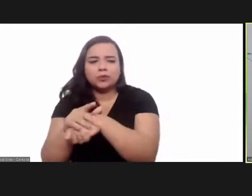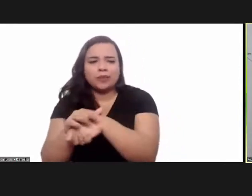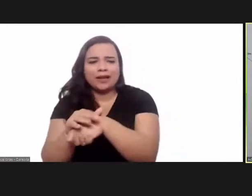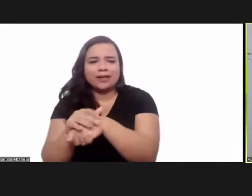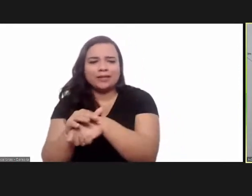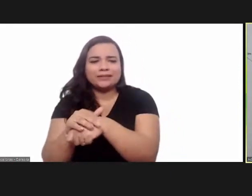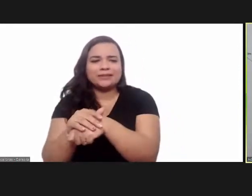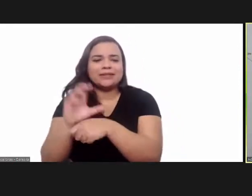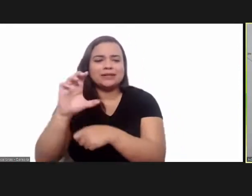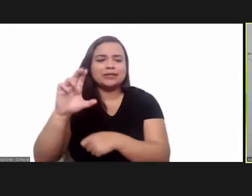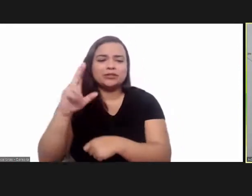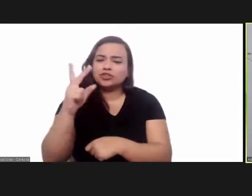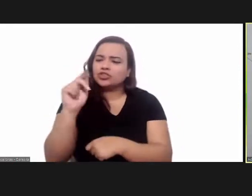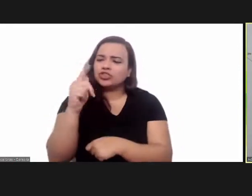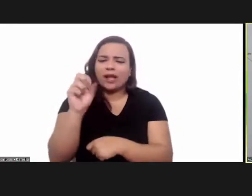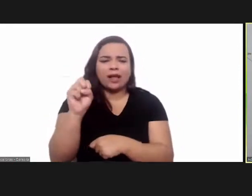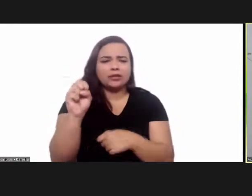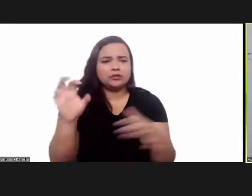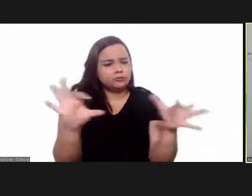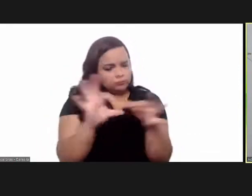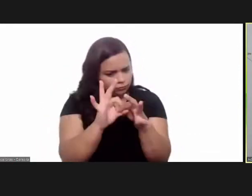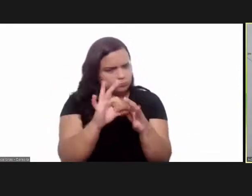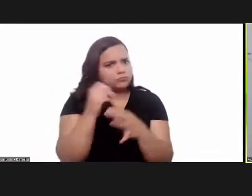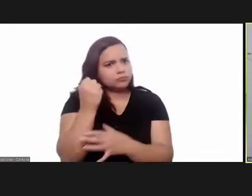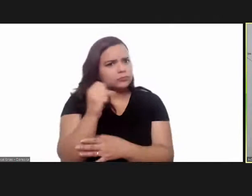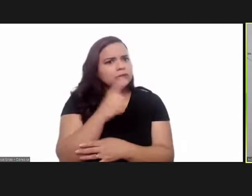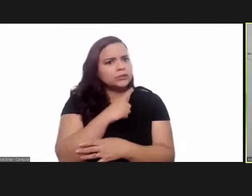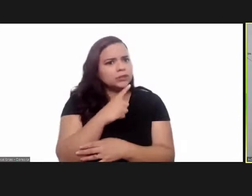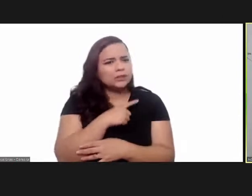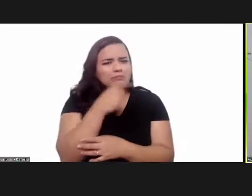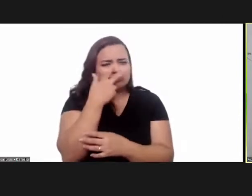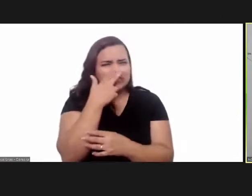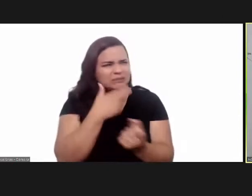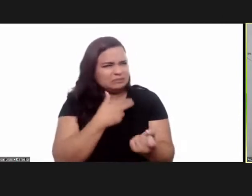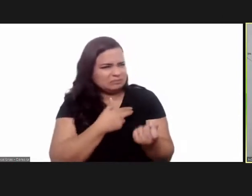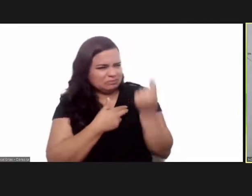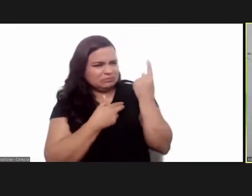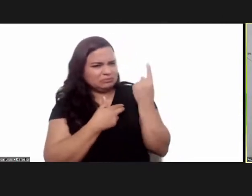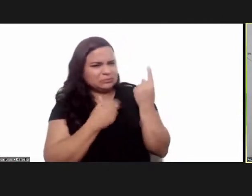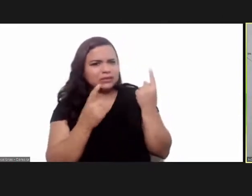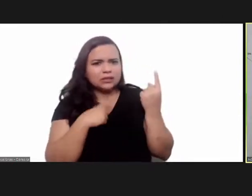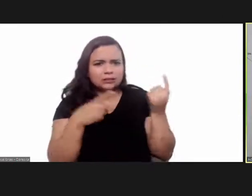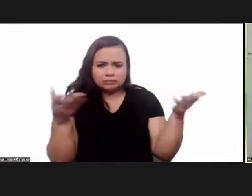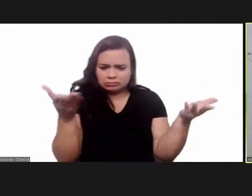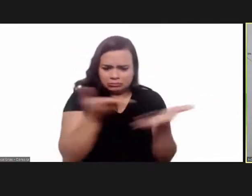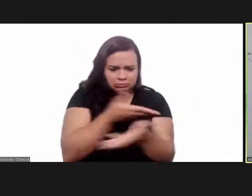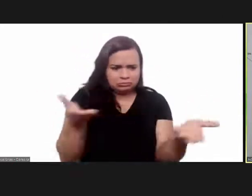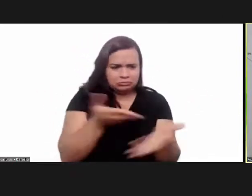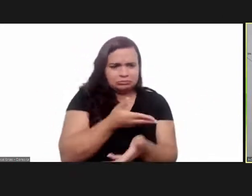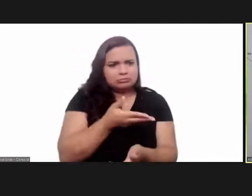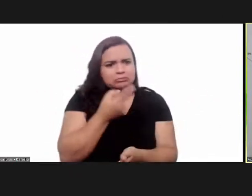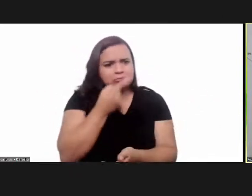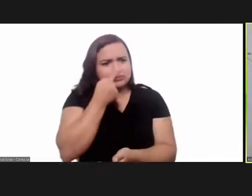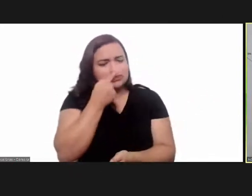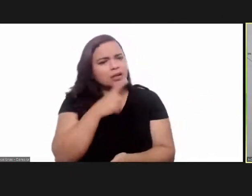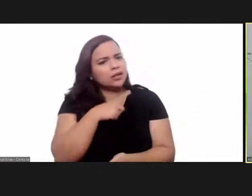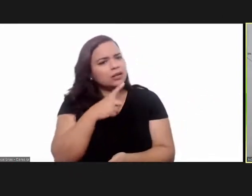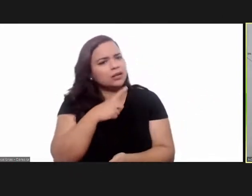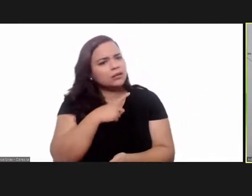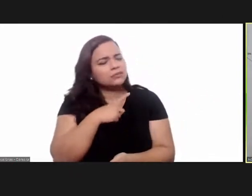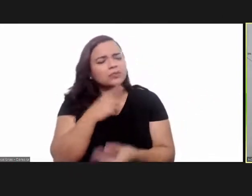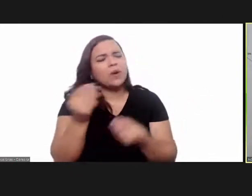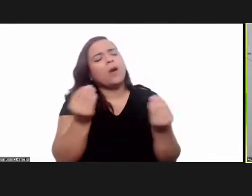or journal it may sound odd to talk about a close relationship or close